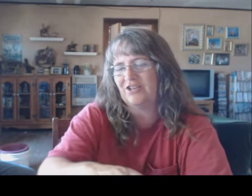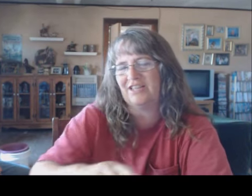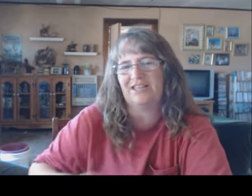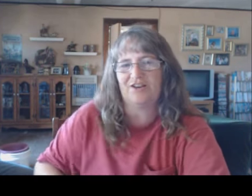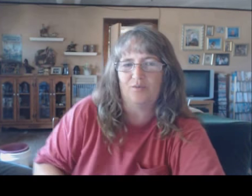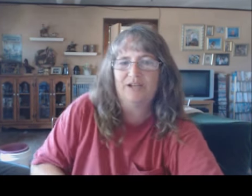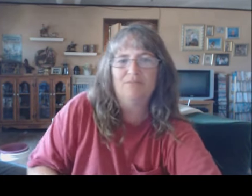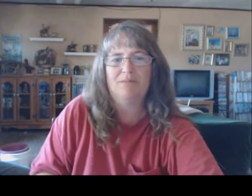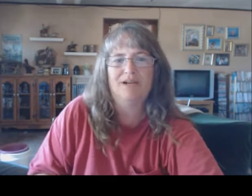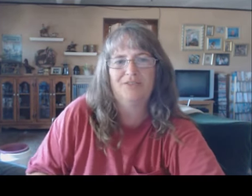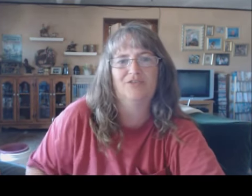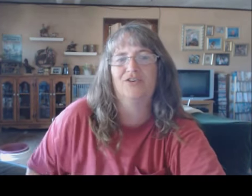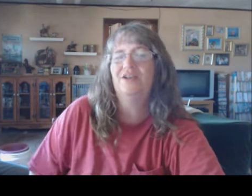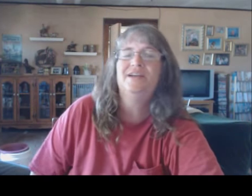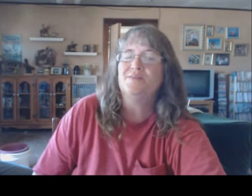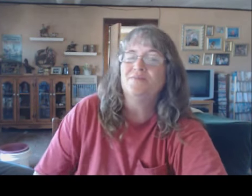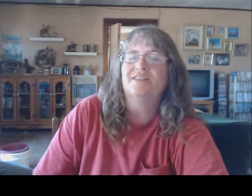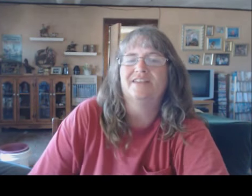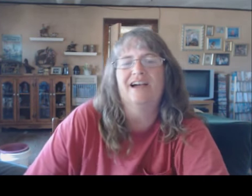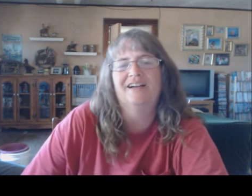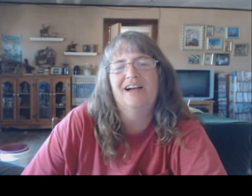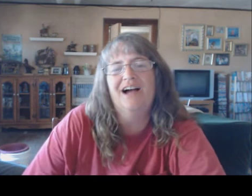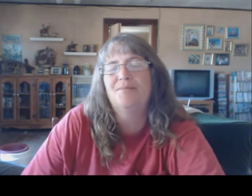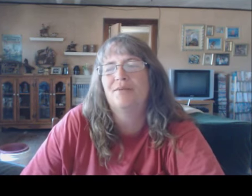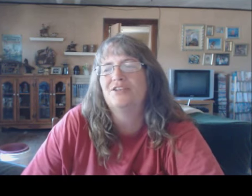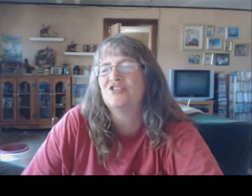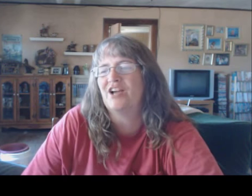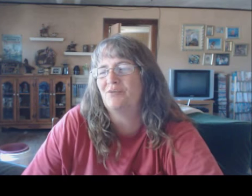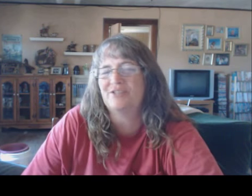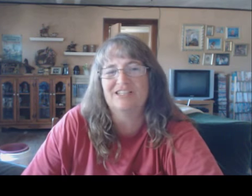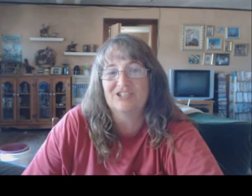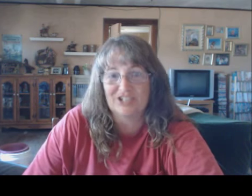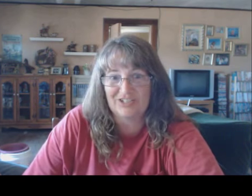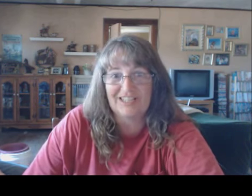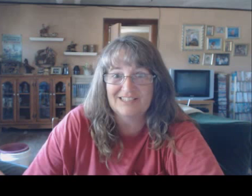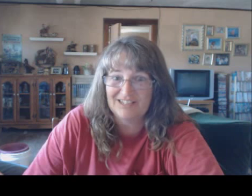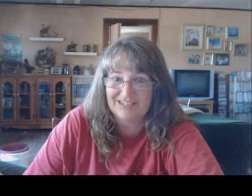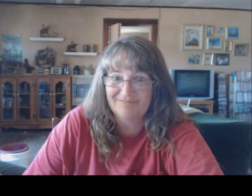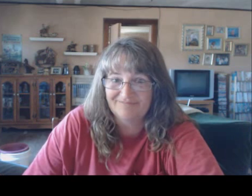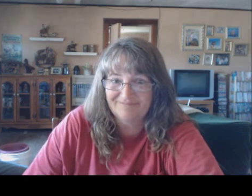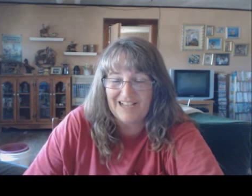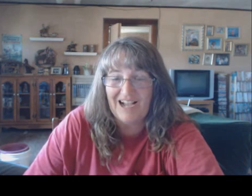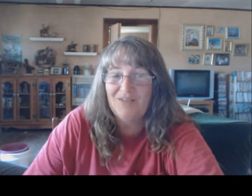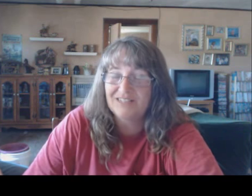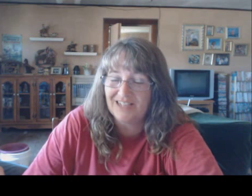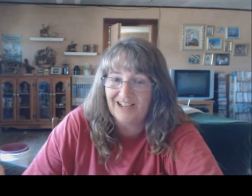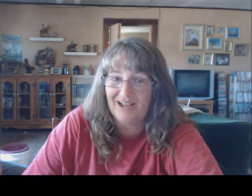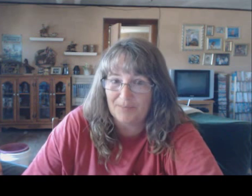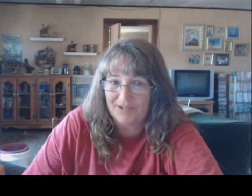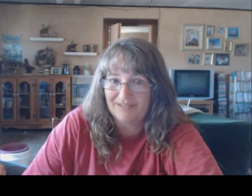underneath there and wiggle my butt through. Yeah. I'm pretty sure God was getting a chuckle last night. I was not happy.